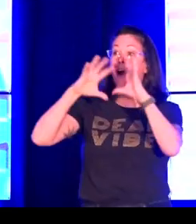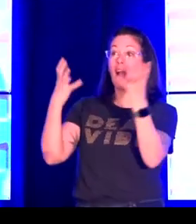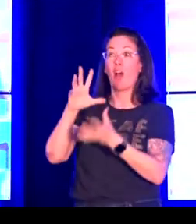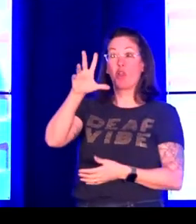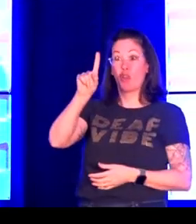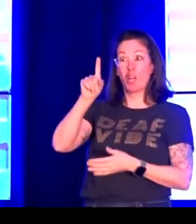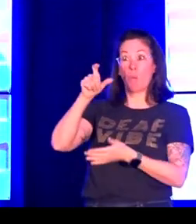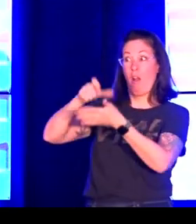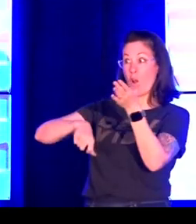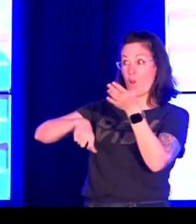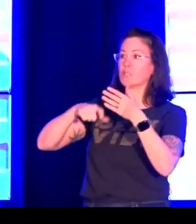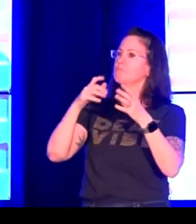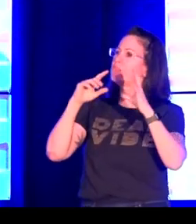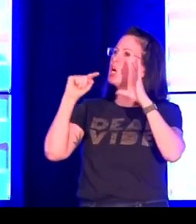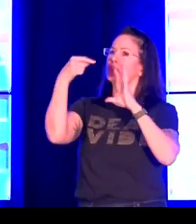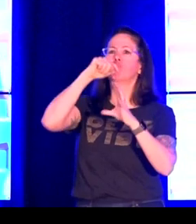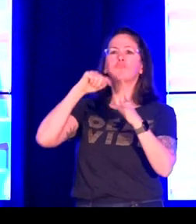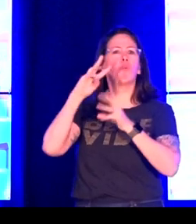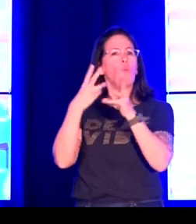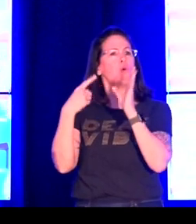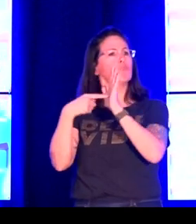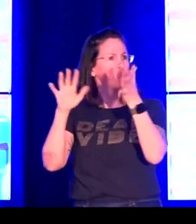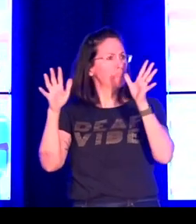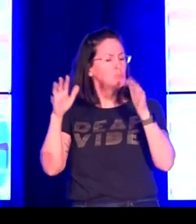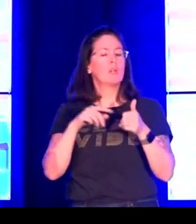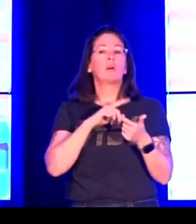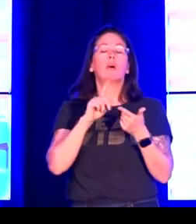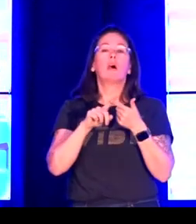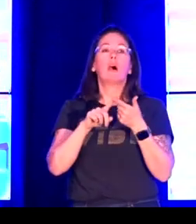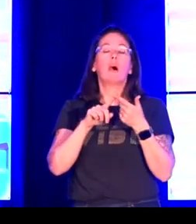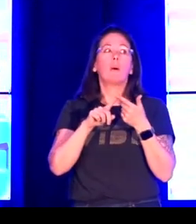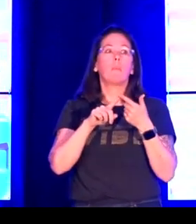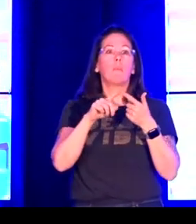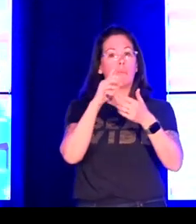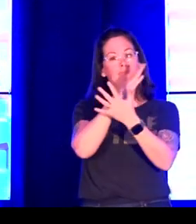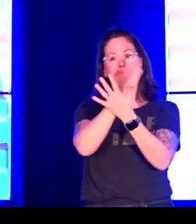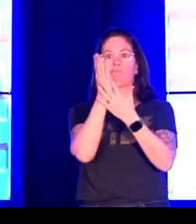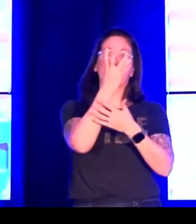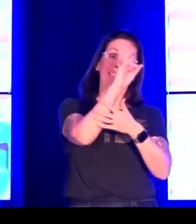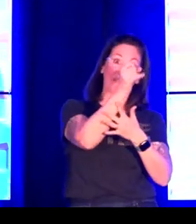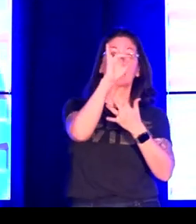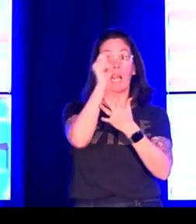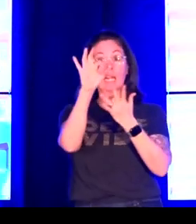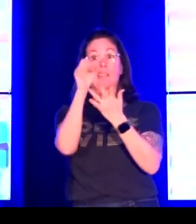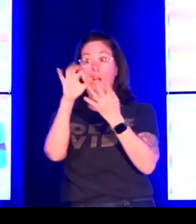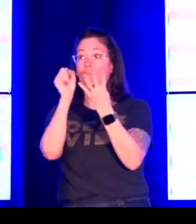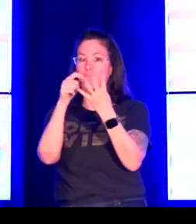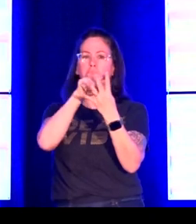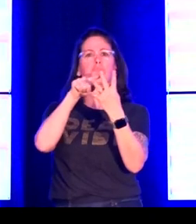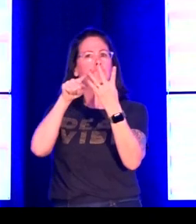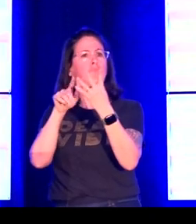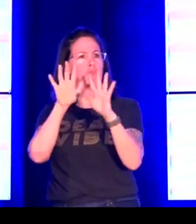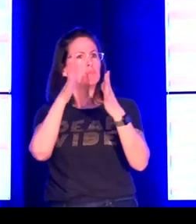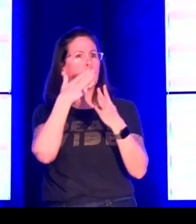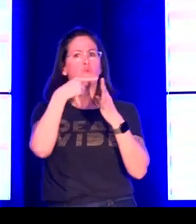articles that are included in this review. So those 31 articles represented countries from around the